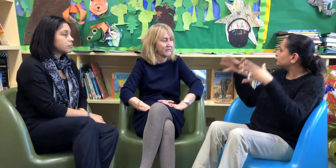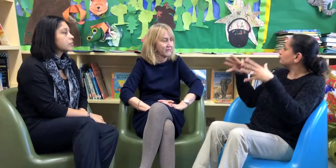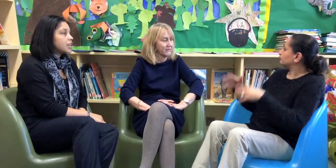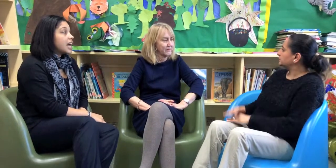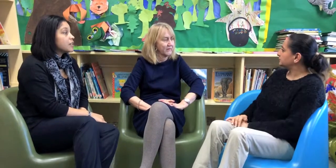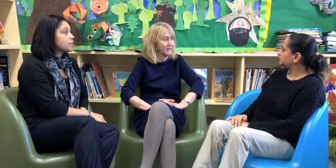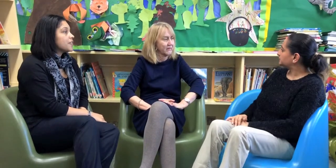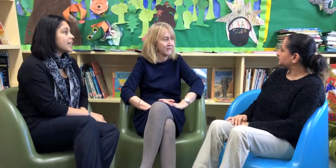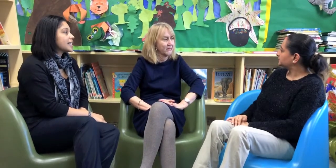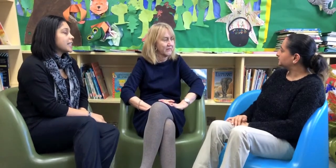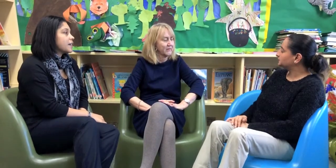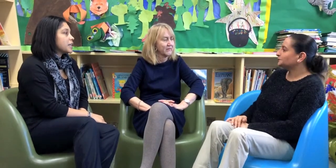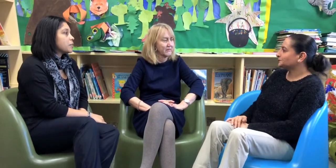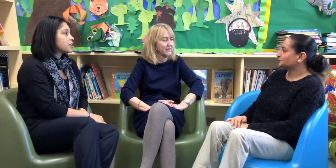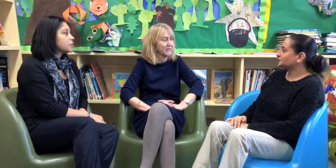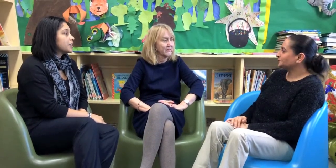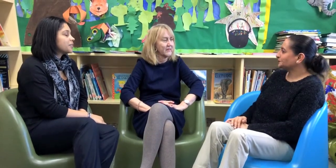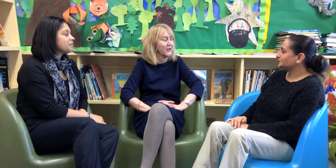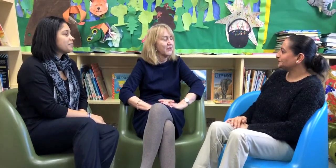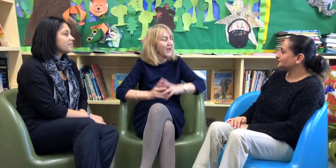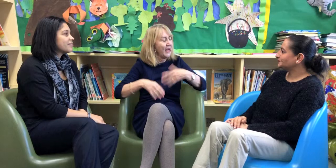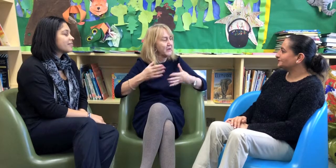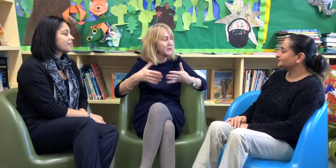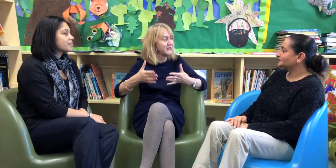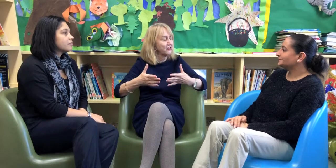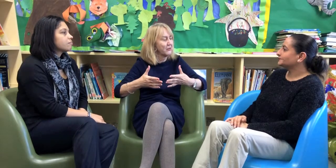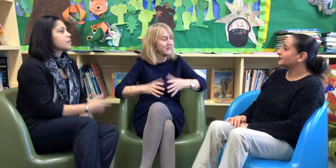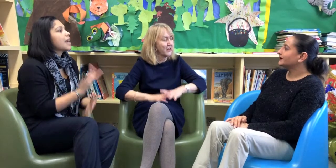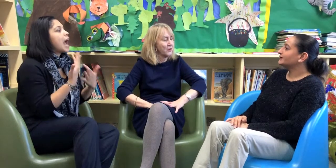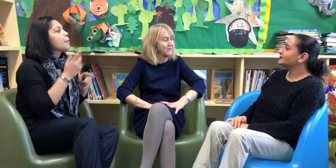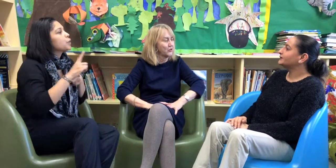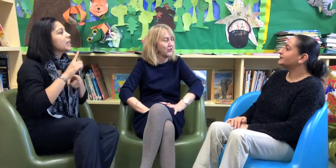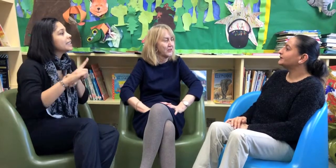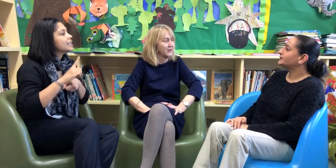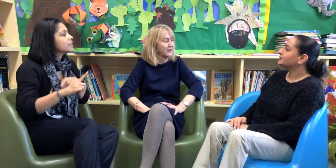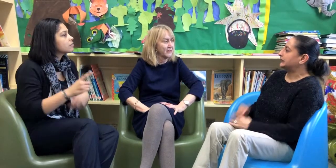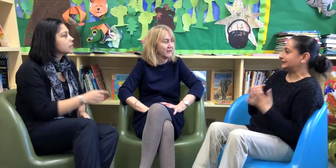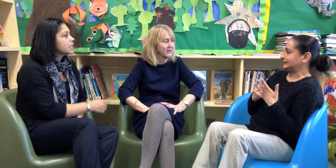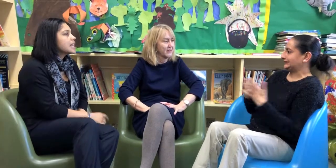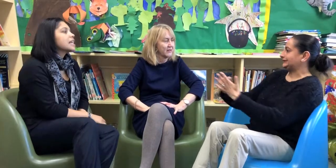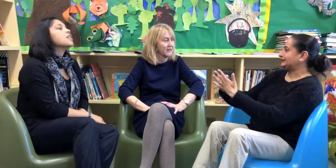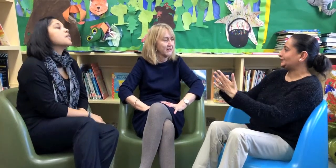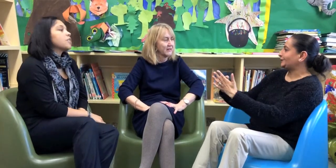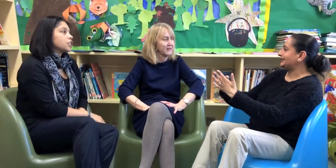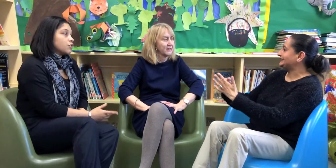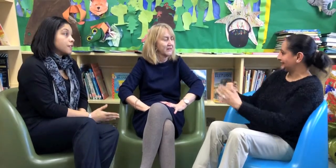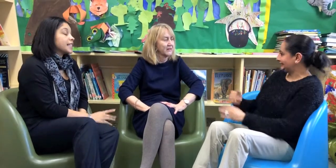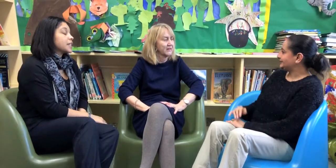as much of the extended family as possible. Okay, how many weeks do you go into the home for? The project run for six